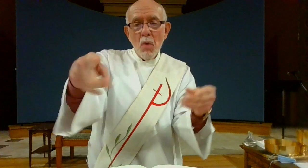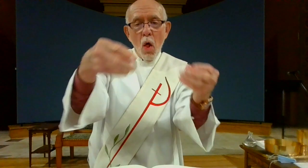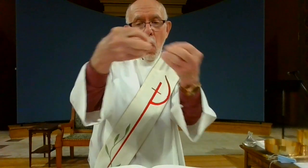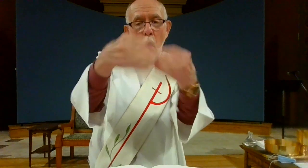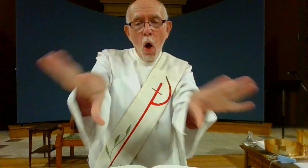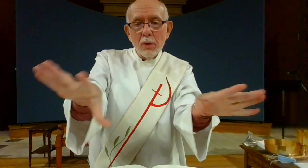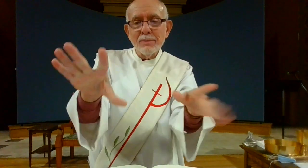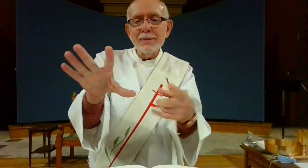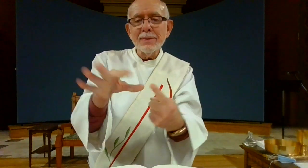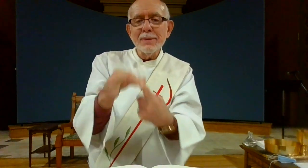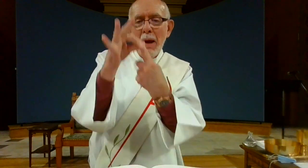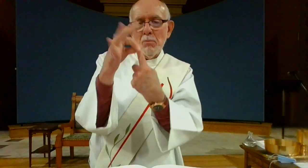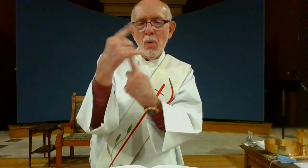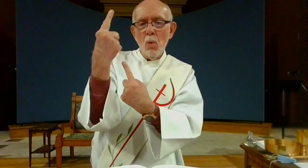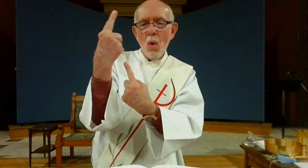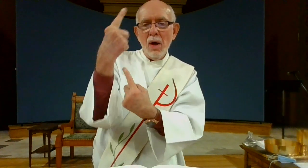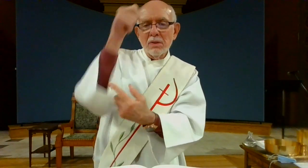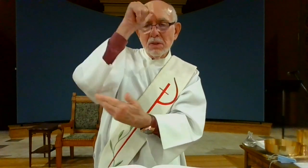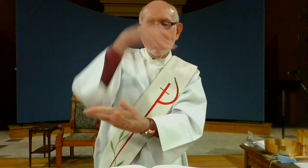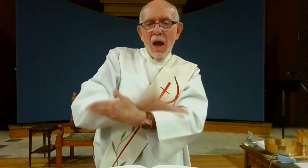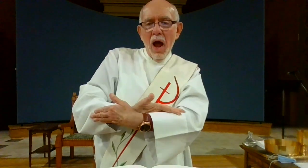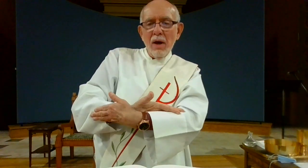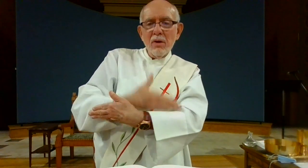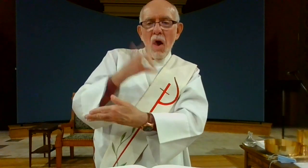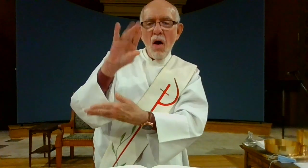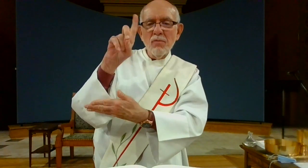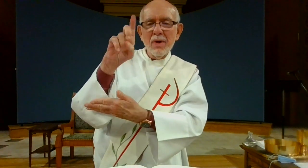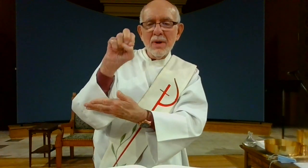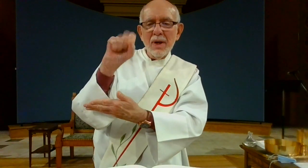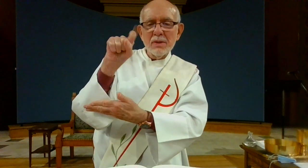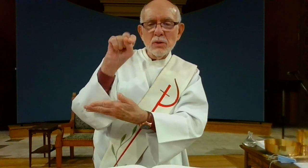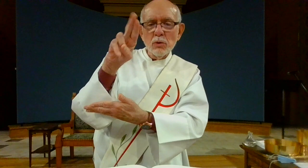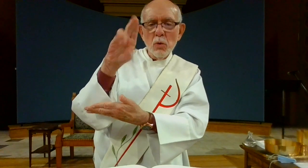and none of them was lost except the son of destruction